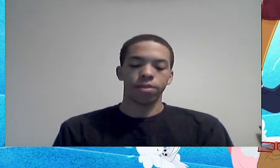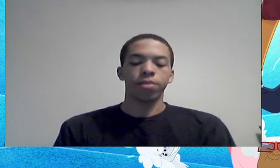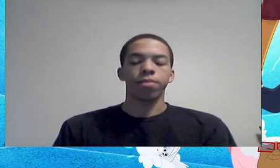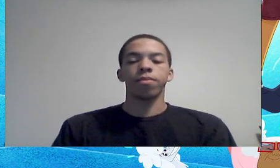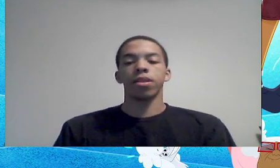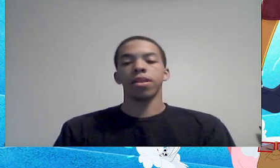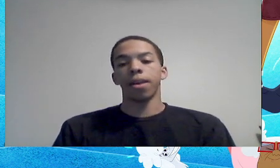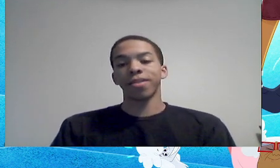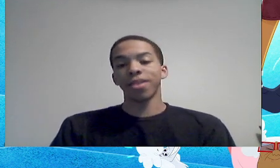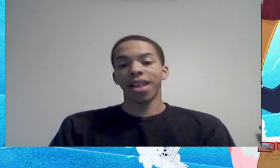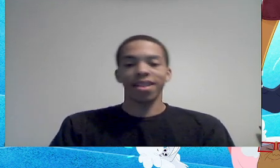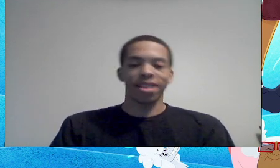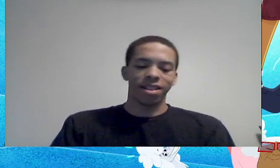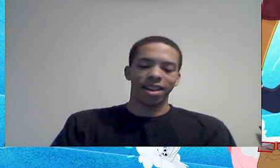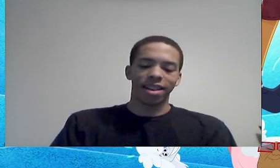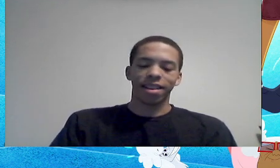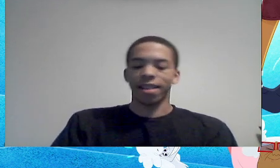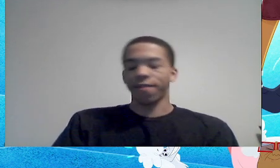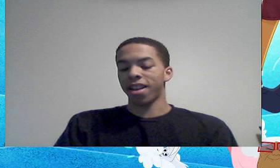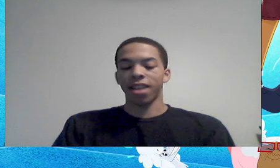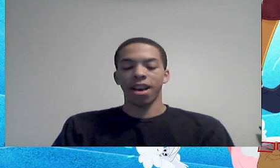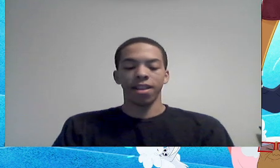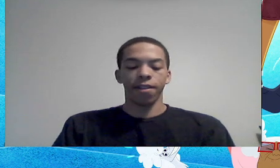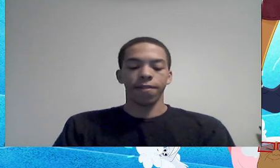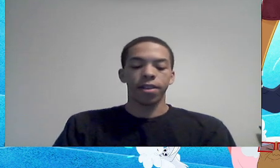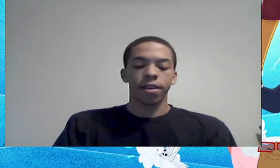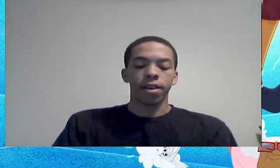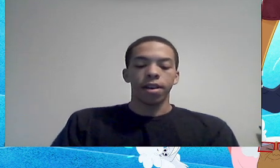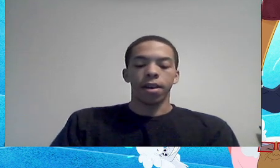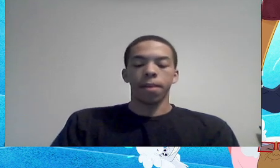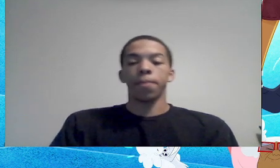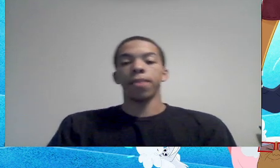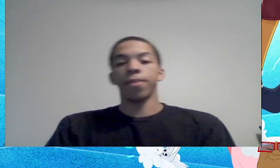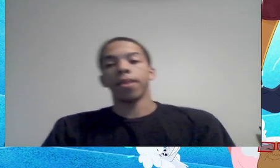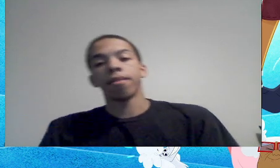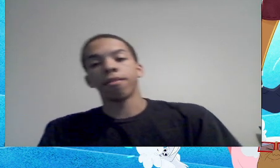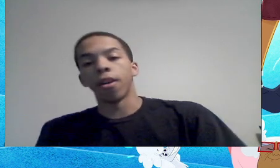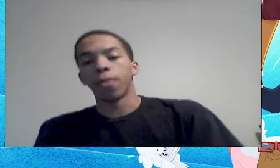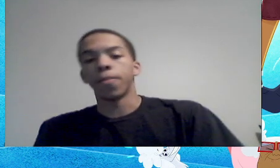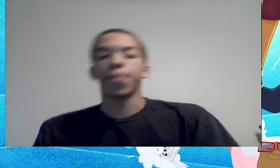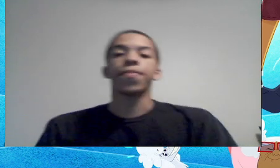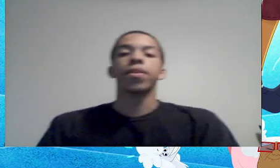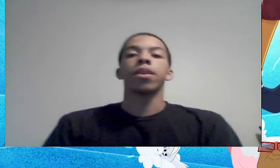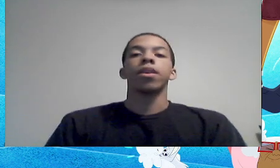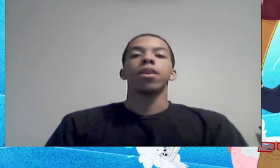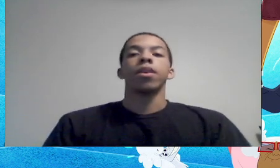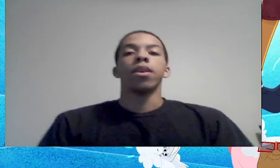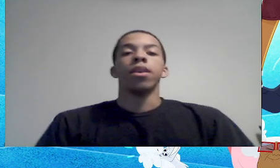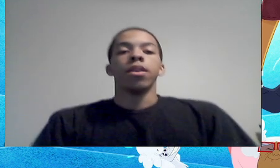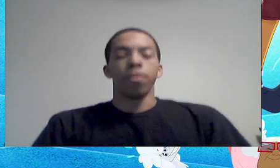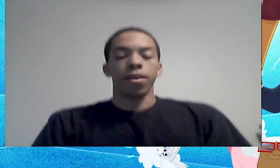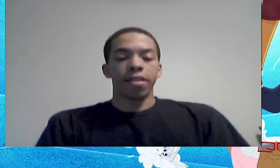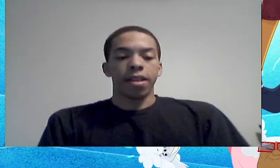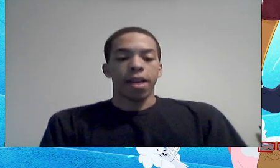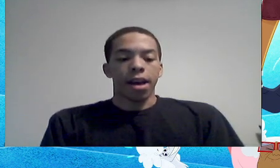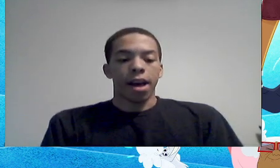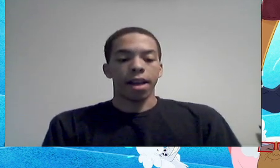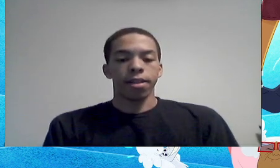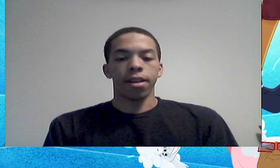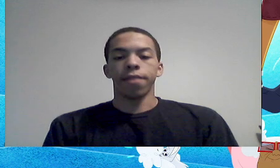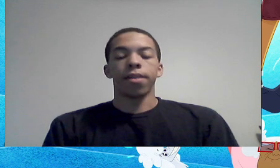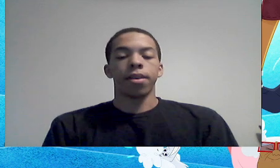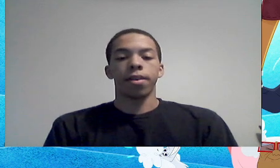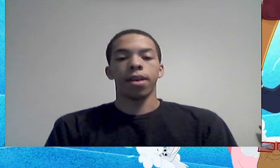into the episode that I did like, and the fact that I love, um, BB. So, the reason